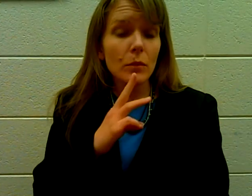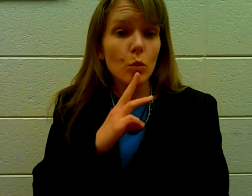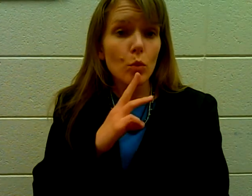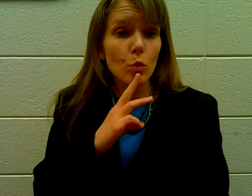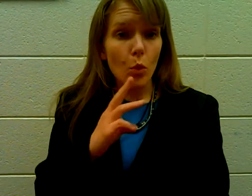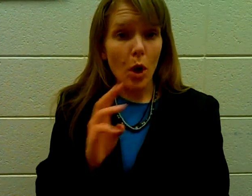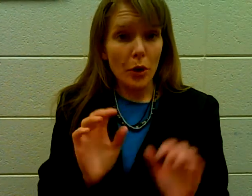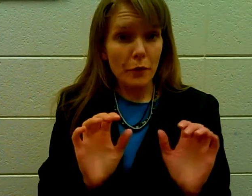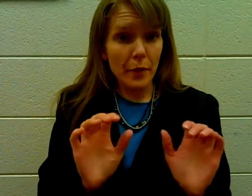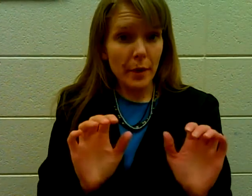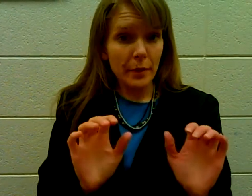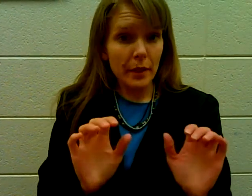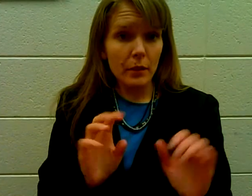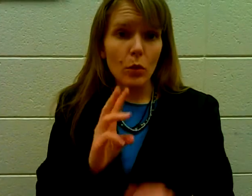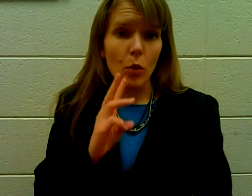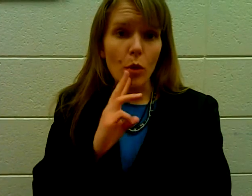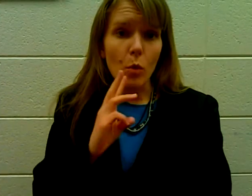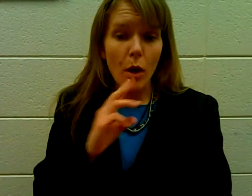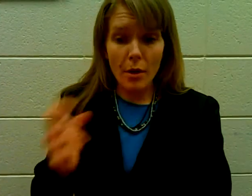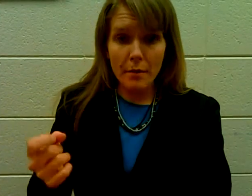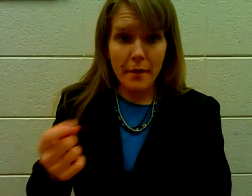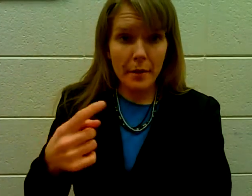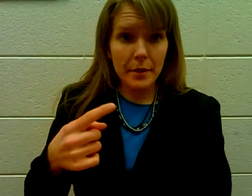Water. Fountain. Or. Water. Fountain.